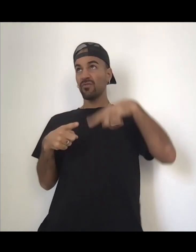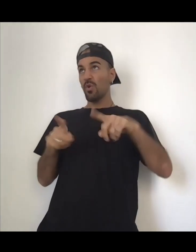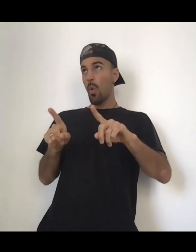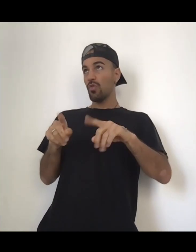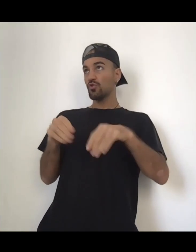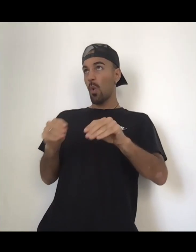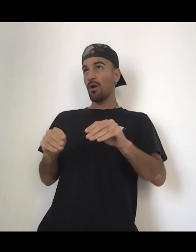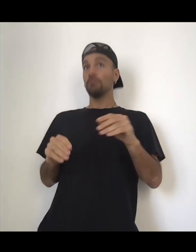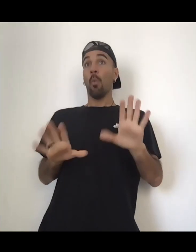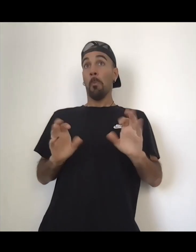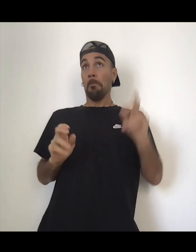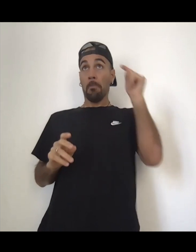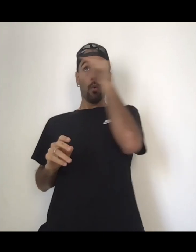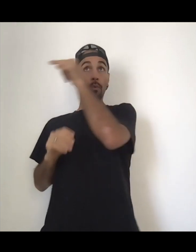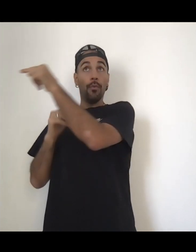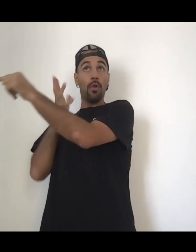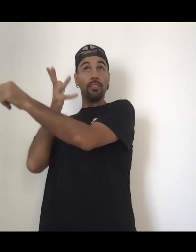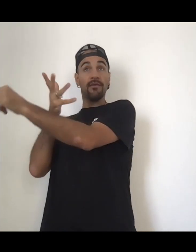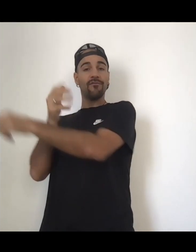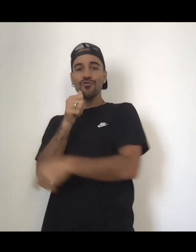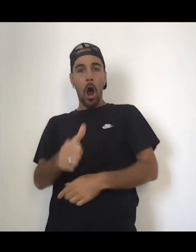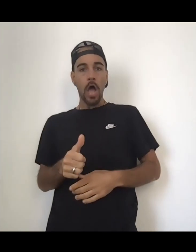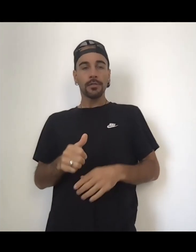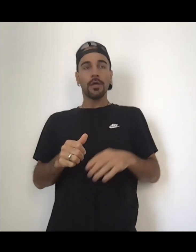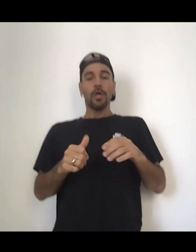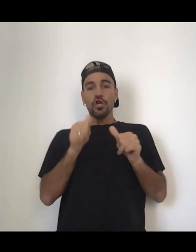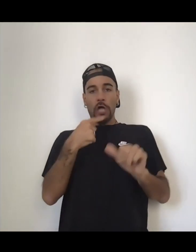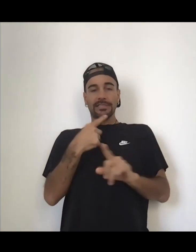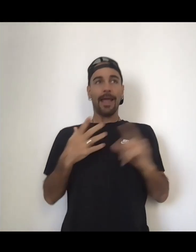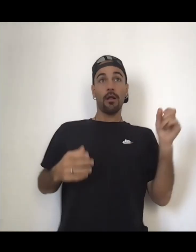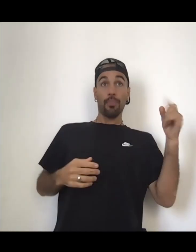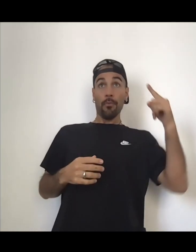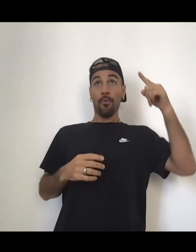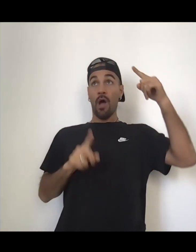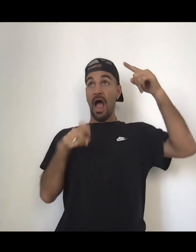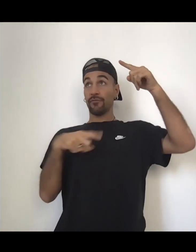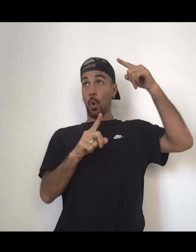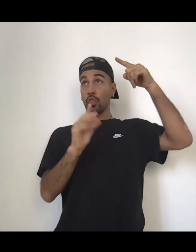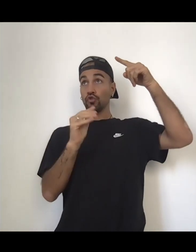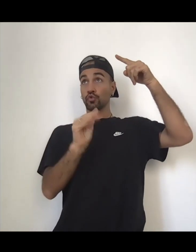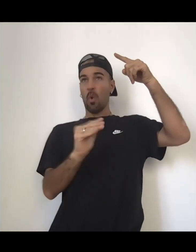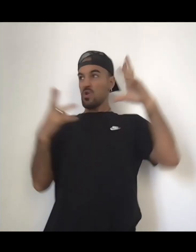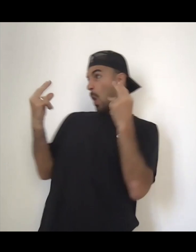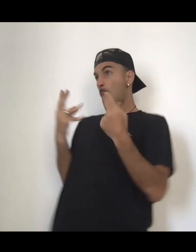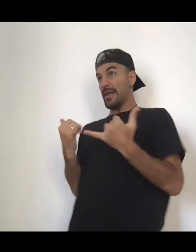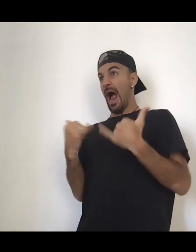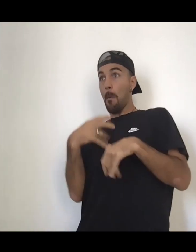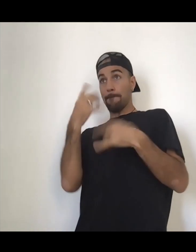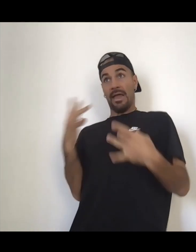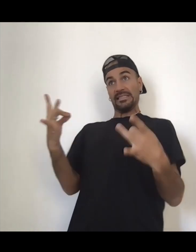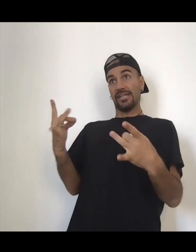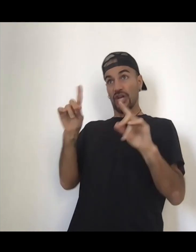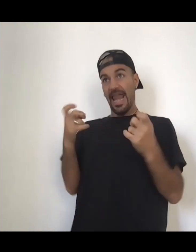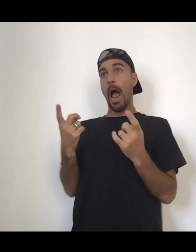You don't say, no, I'll go to the store later. I'm meditating now. And you start a conversation with yourself and then your hand, and all of a now you're sidetracked. It's like, so meditation